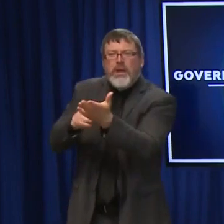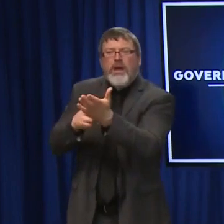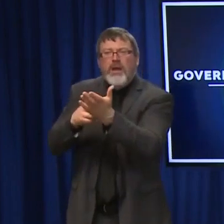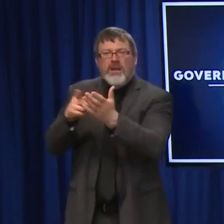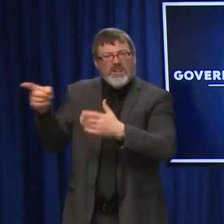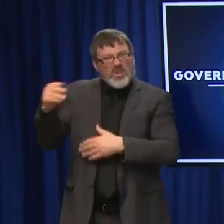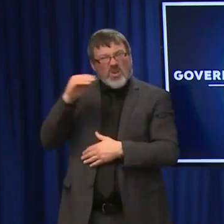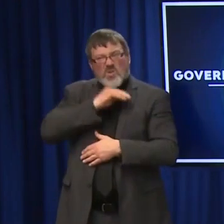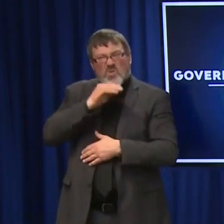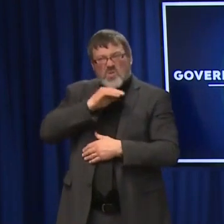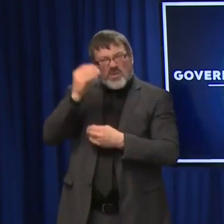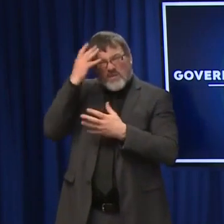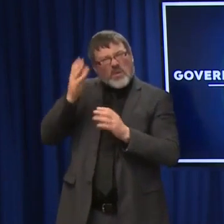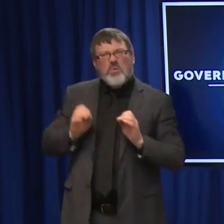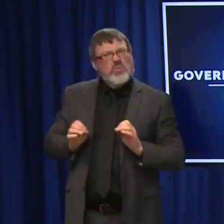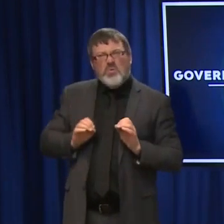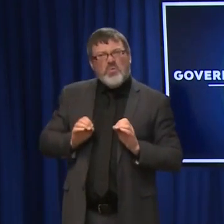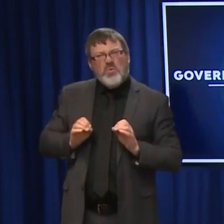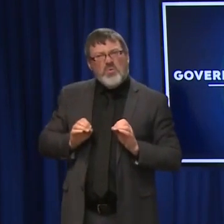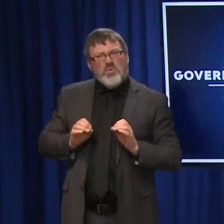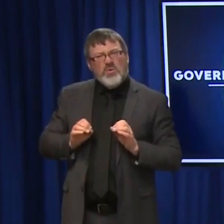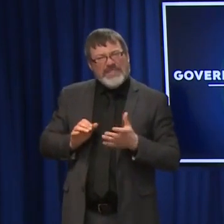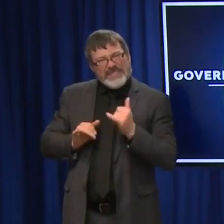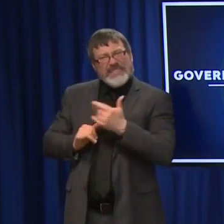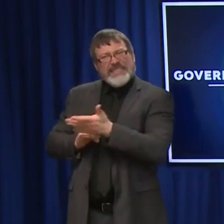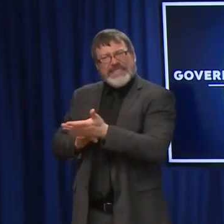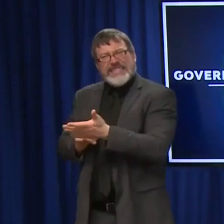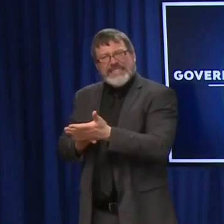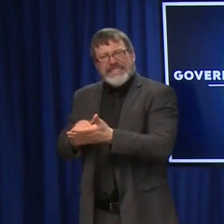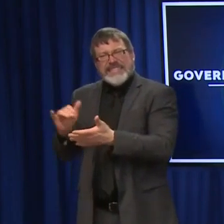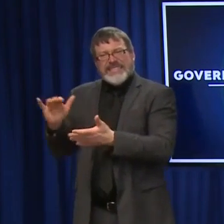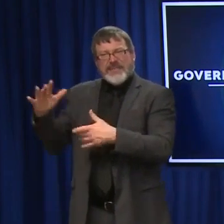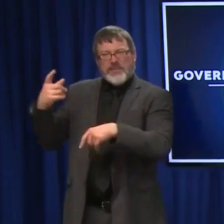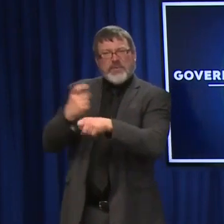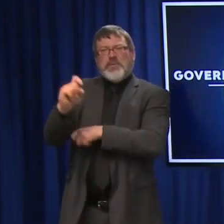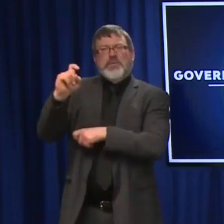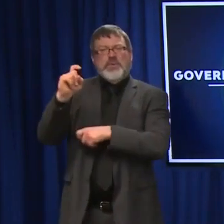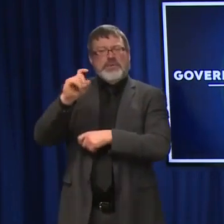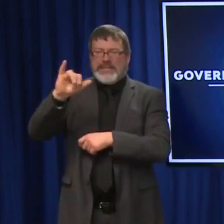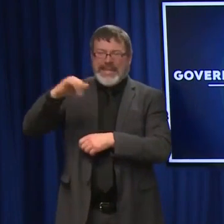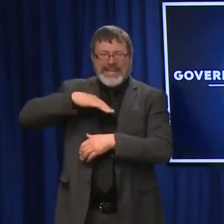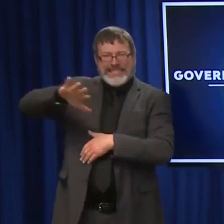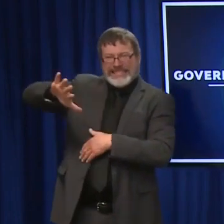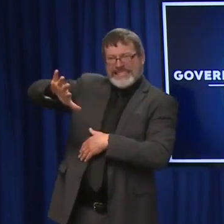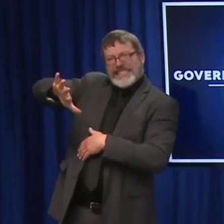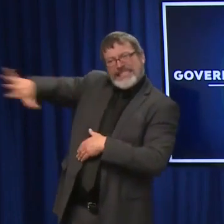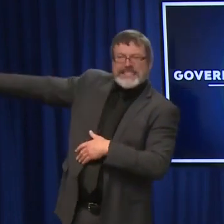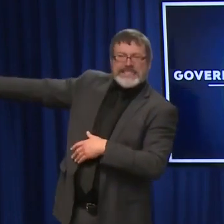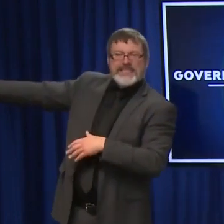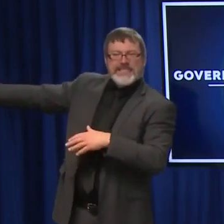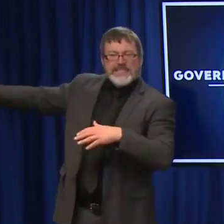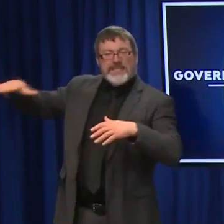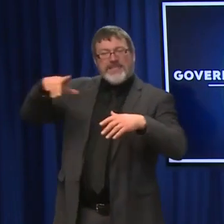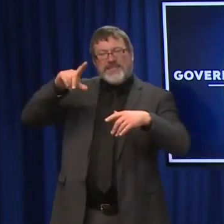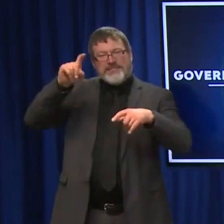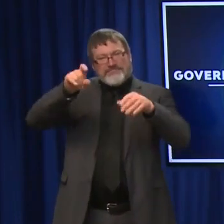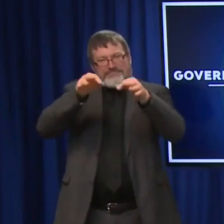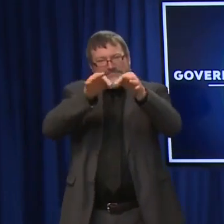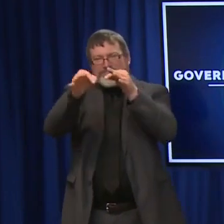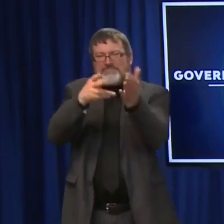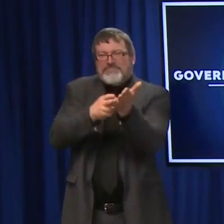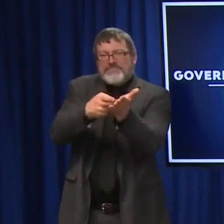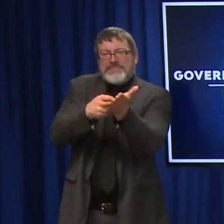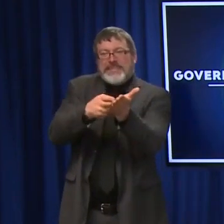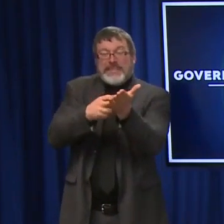is also very disconcerting. And again, we just try to push back on it as calmly and clearly as we possibly can and just tell folks, if you're